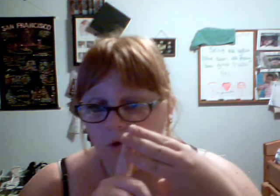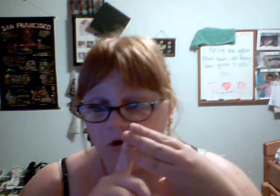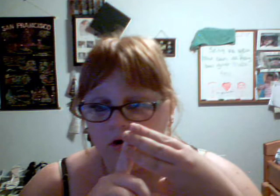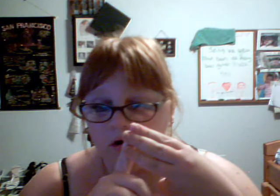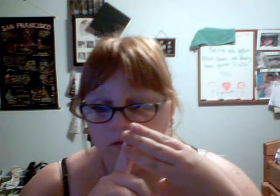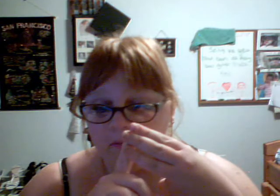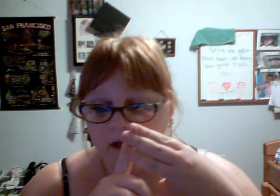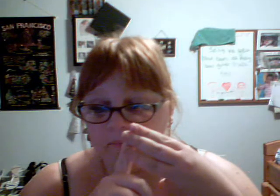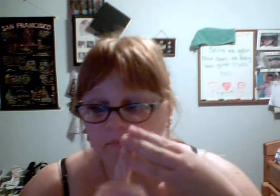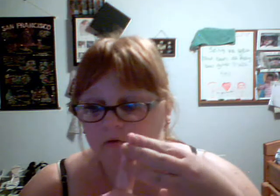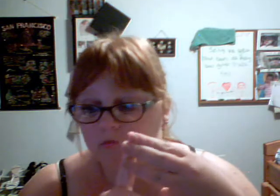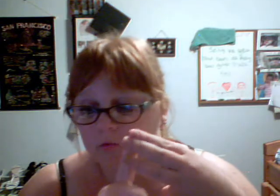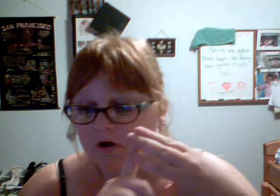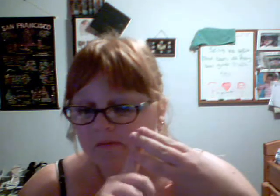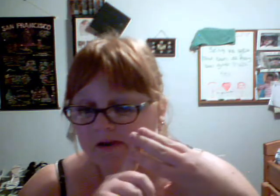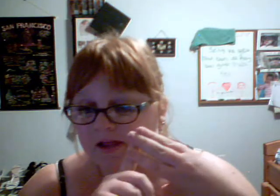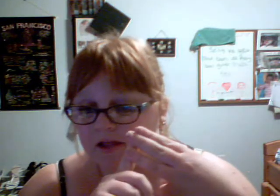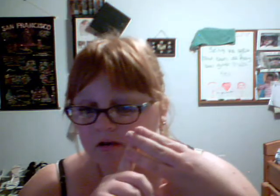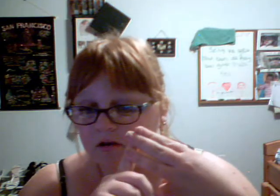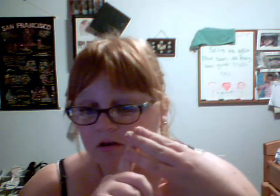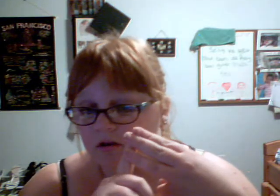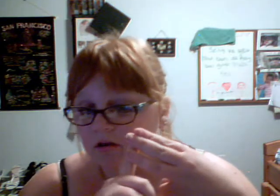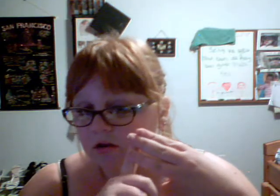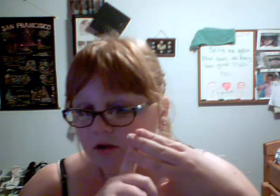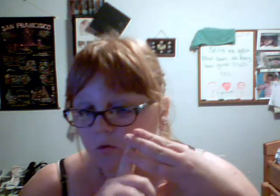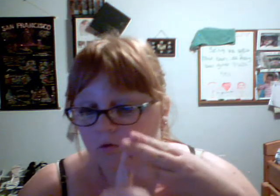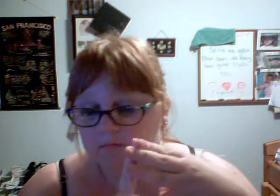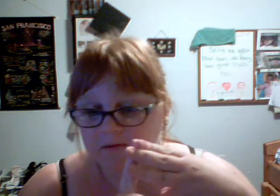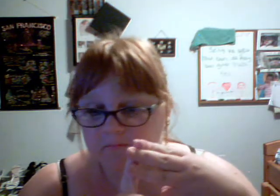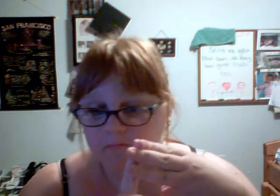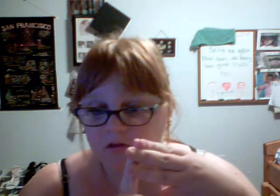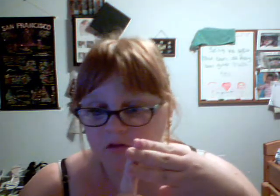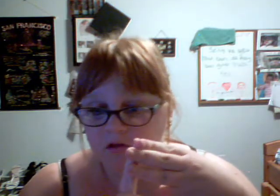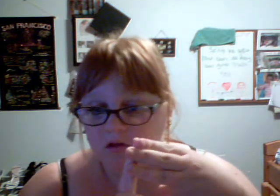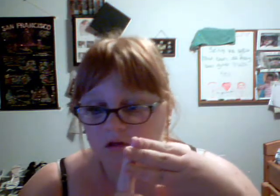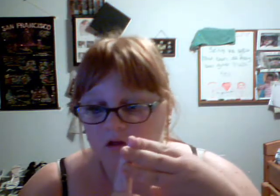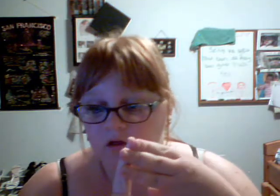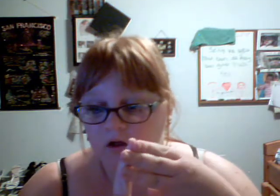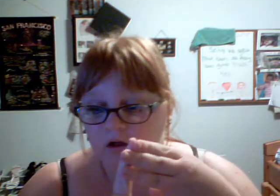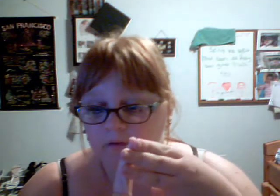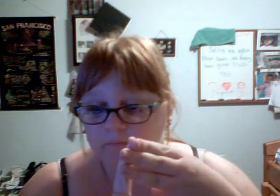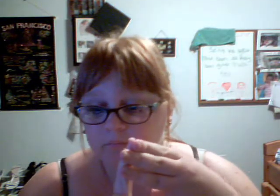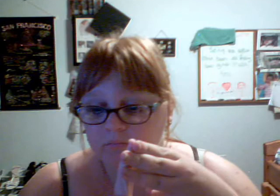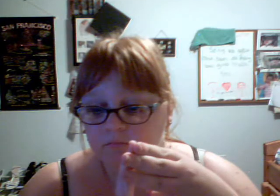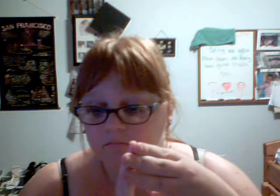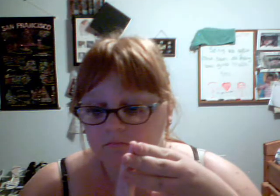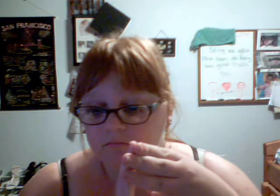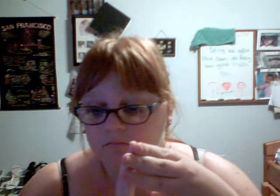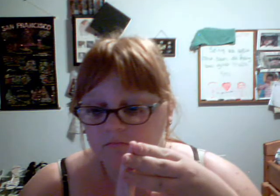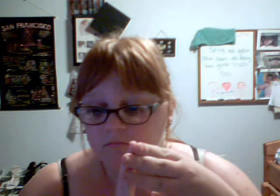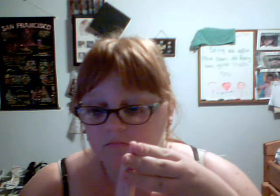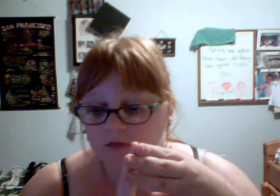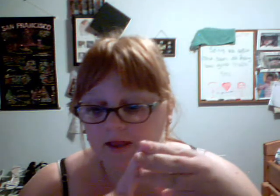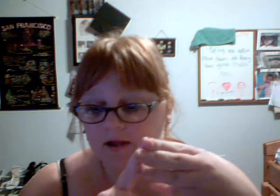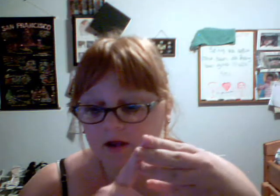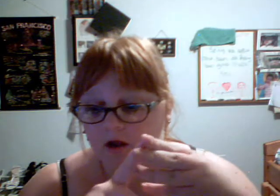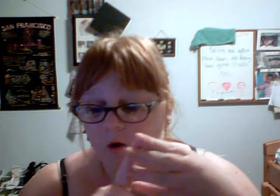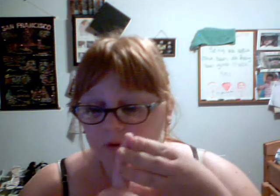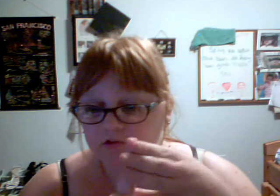my purse where anybody can get a hold of it. Um, and I always check